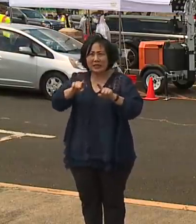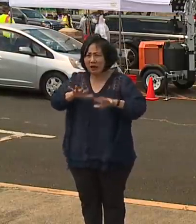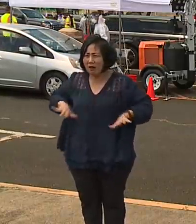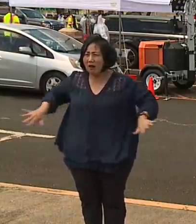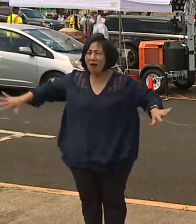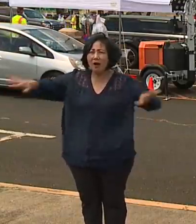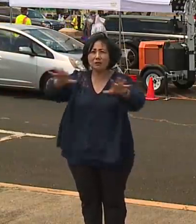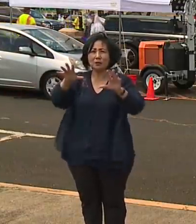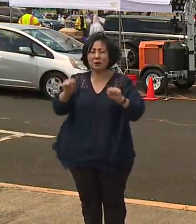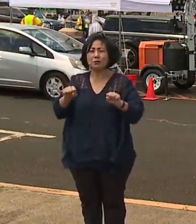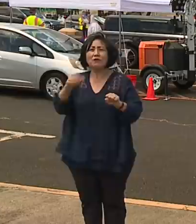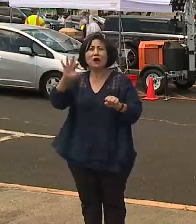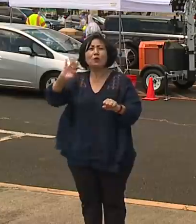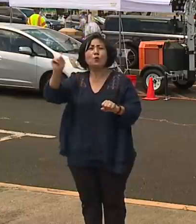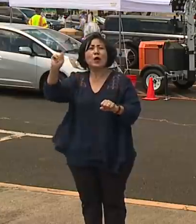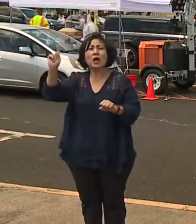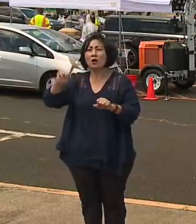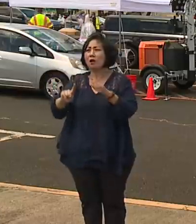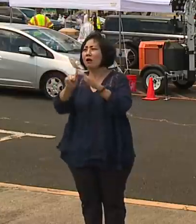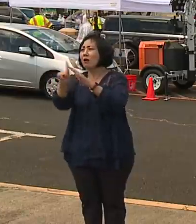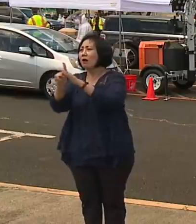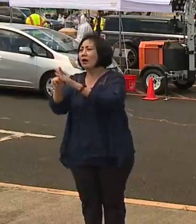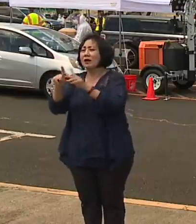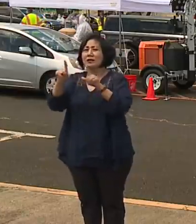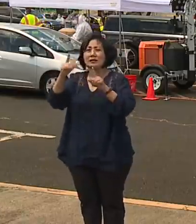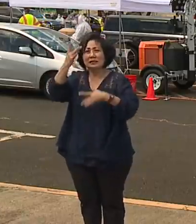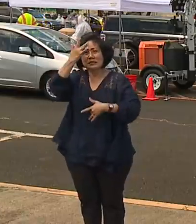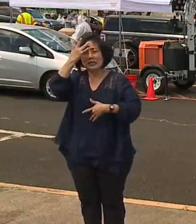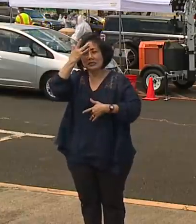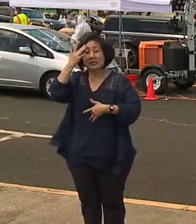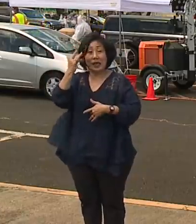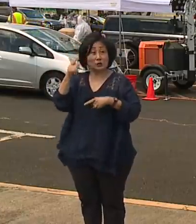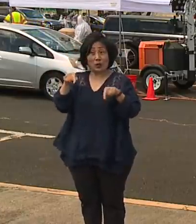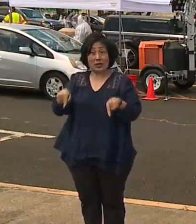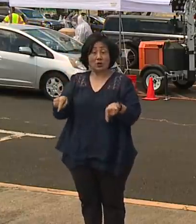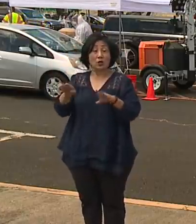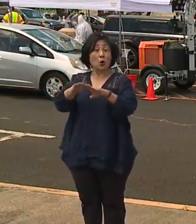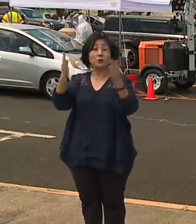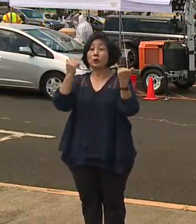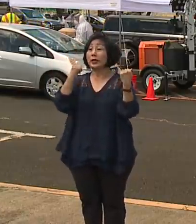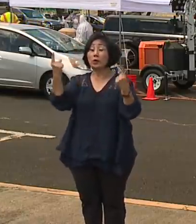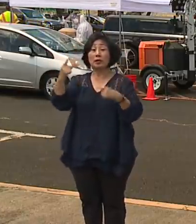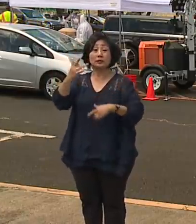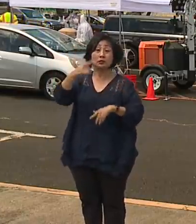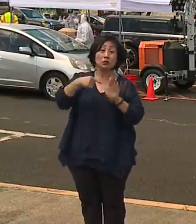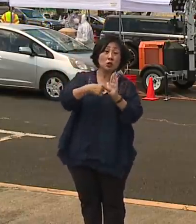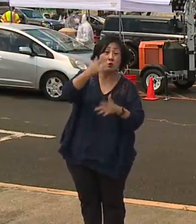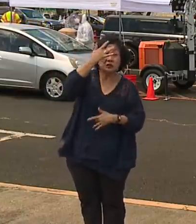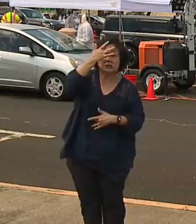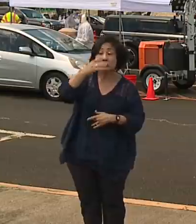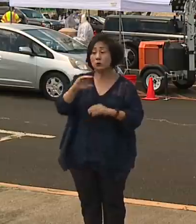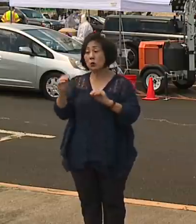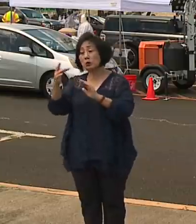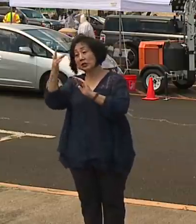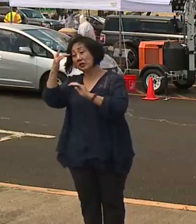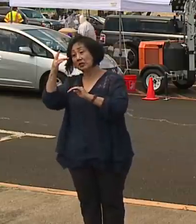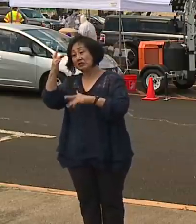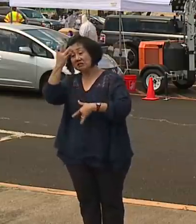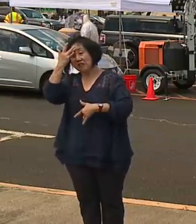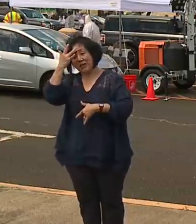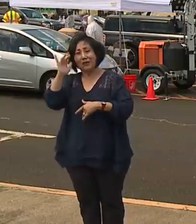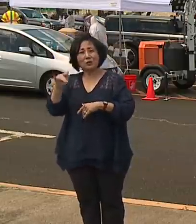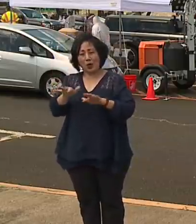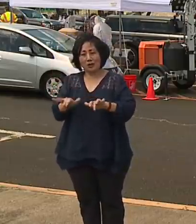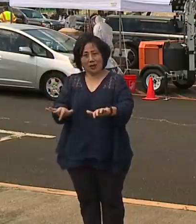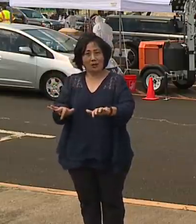as possible on what the virus is doing, which is why we have the surge testing site. Anyone can get tested. Sign up at do I need a COVID-19 test dot